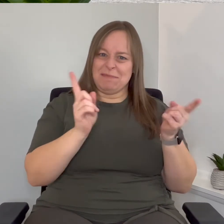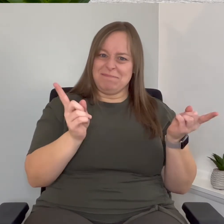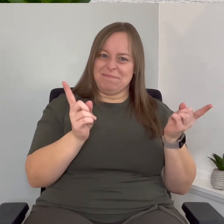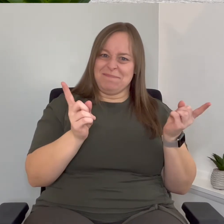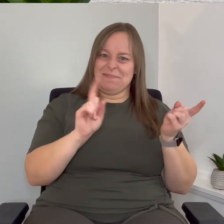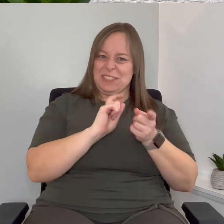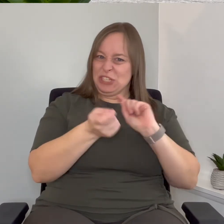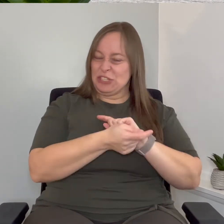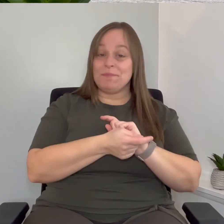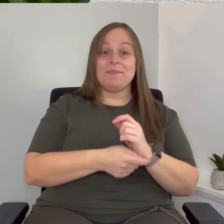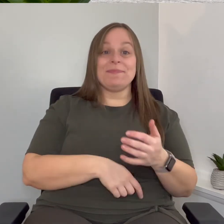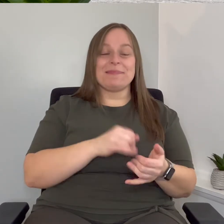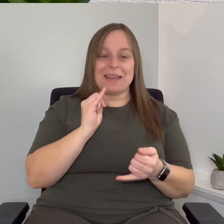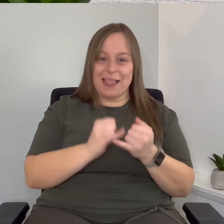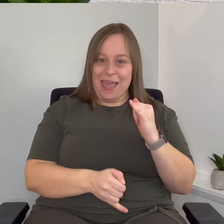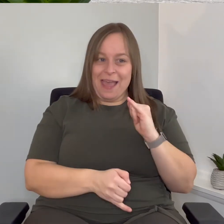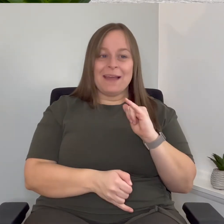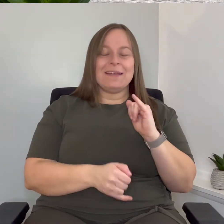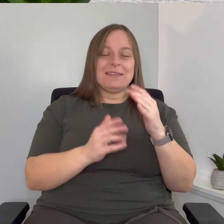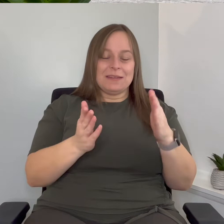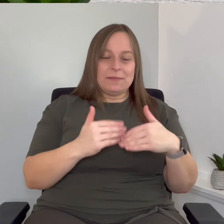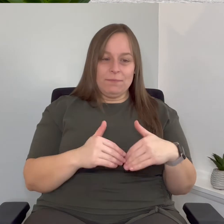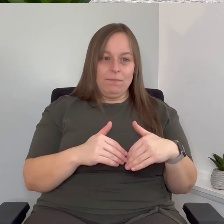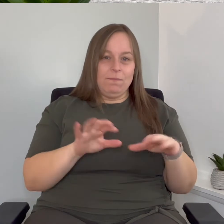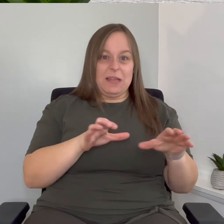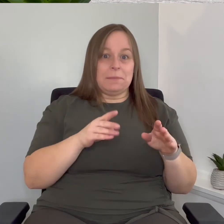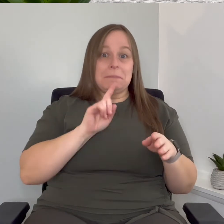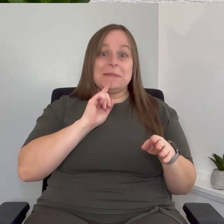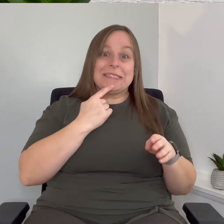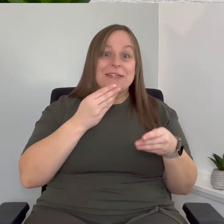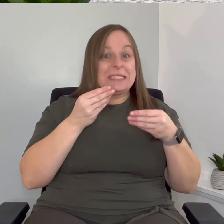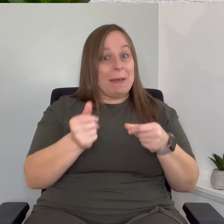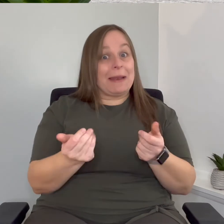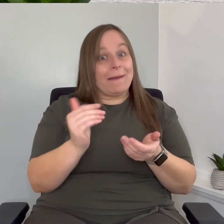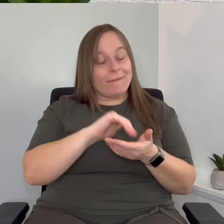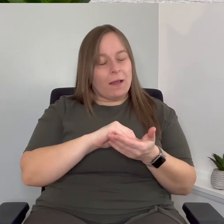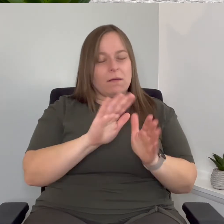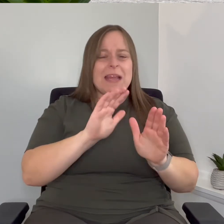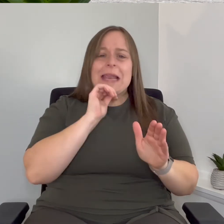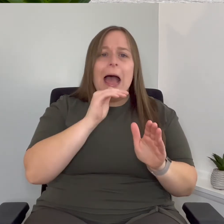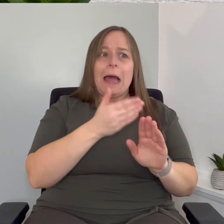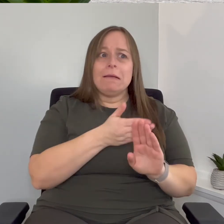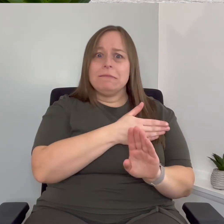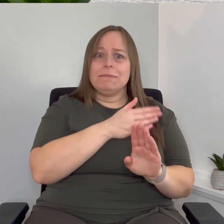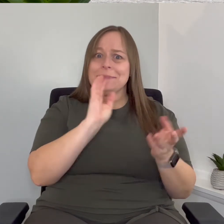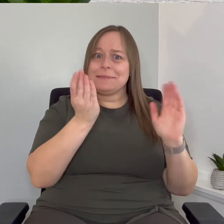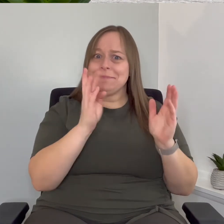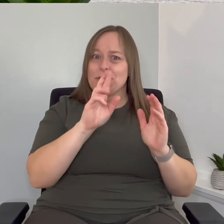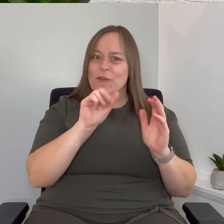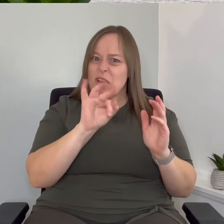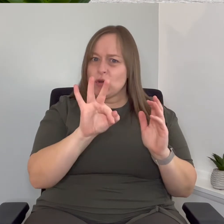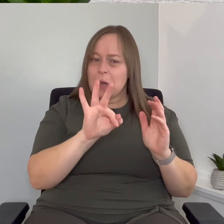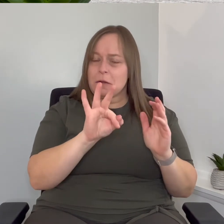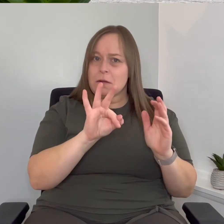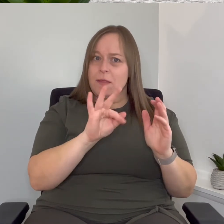and then lastly we've done some serious spending again not not as bad as the um